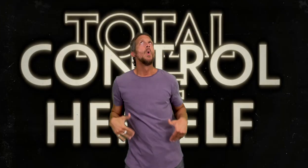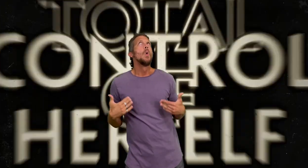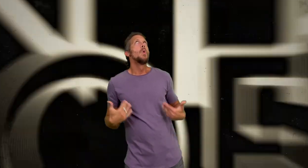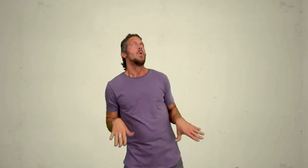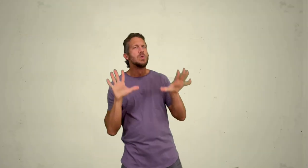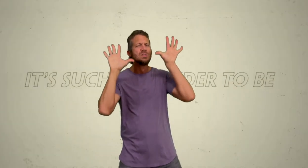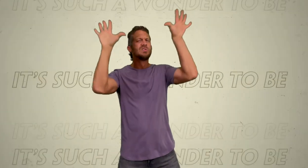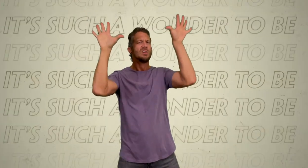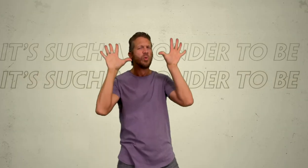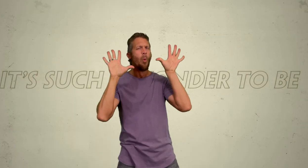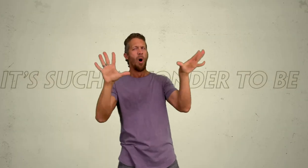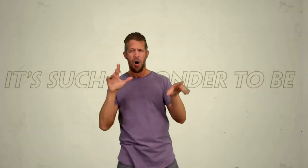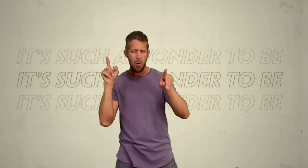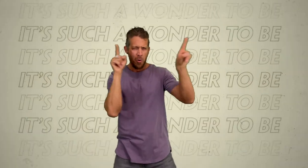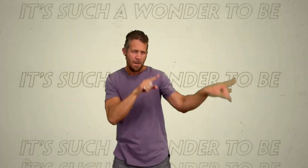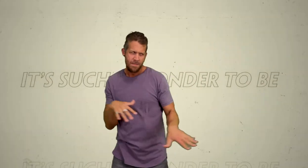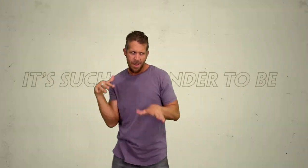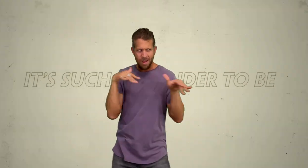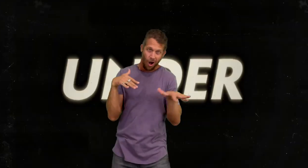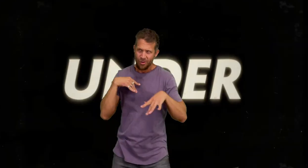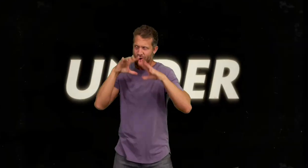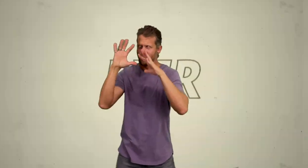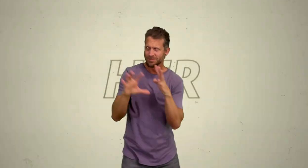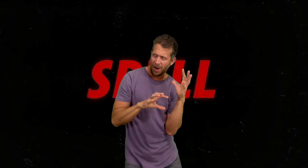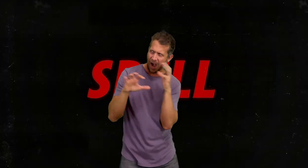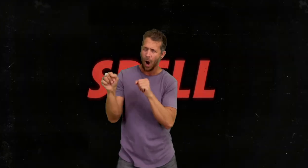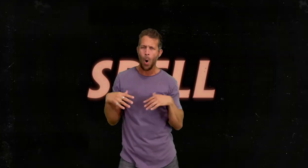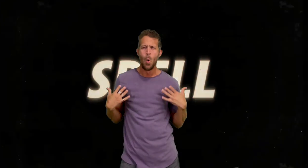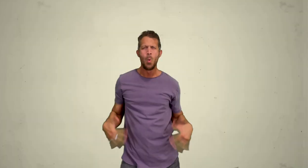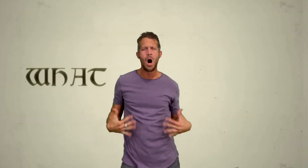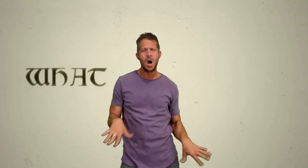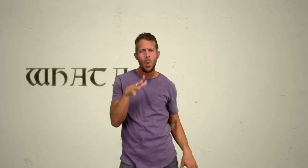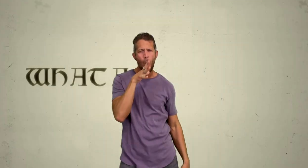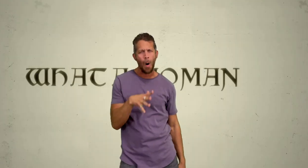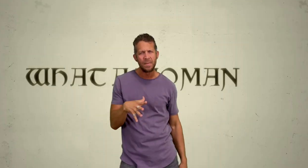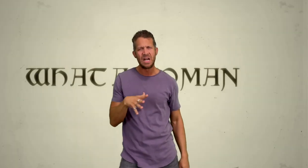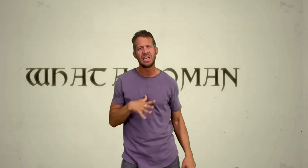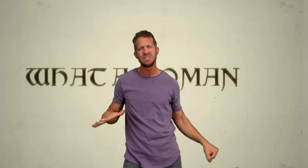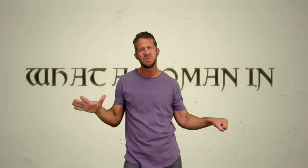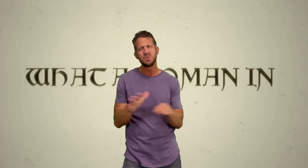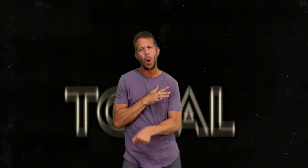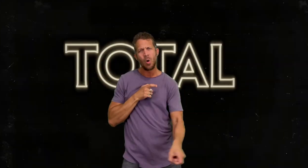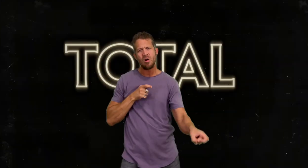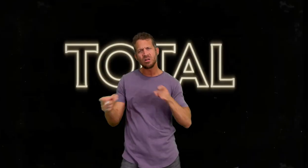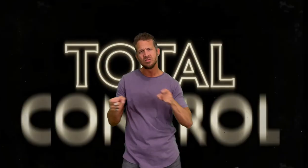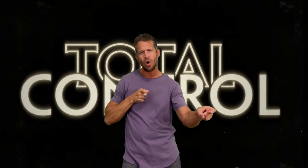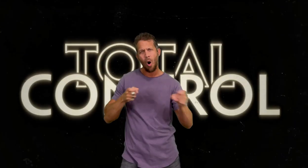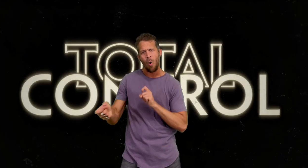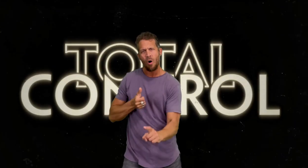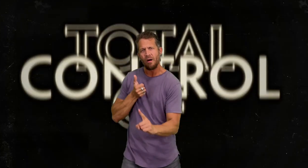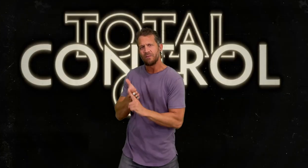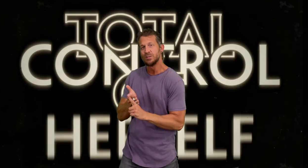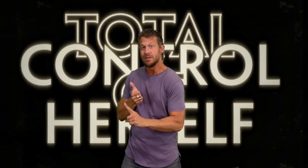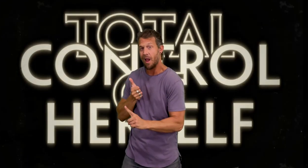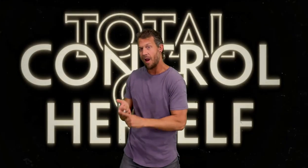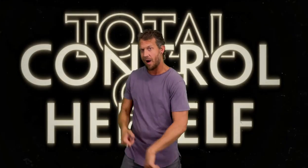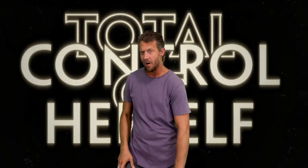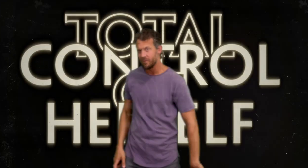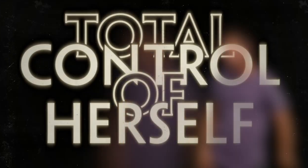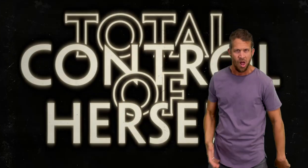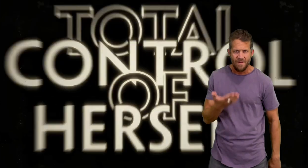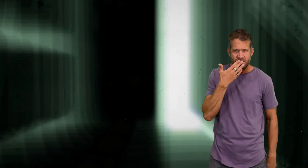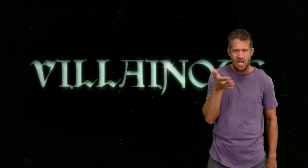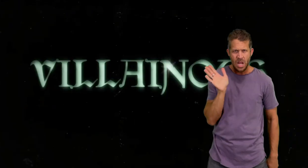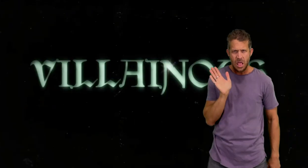It's such a wonder to be under her spell What a woman in total control of herself